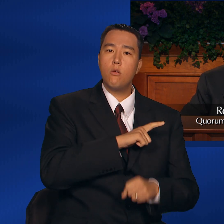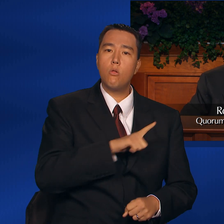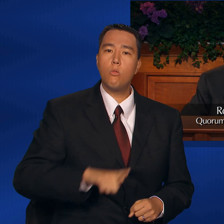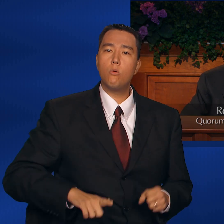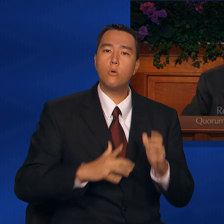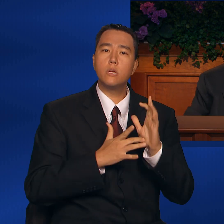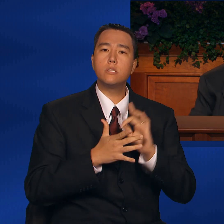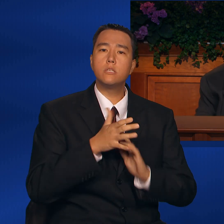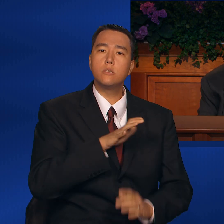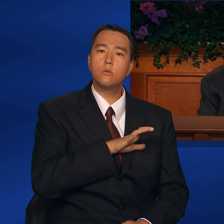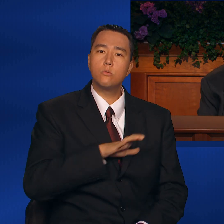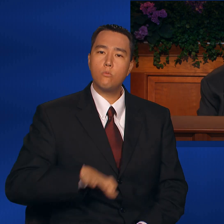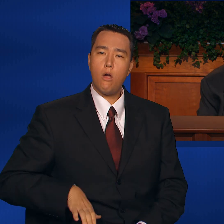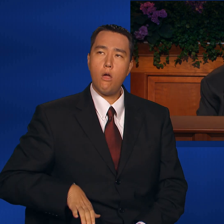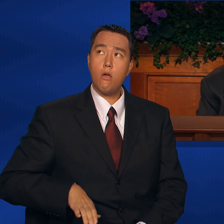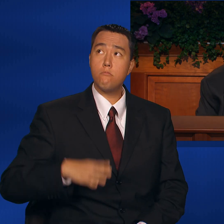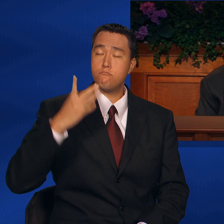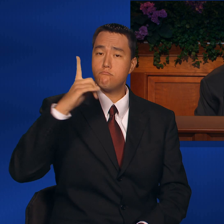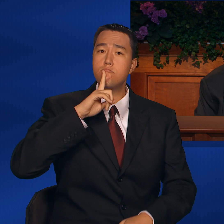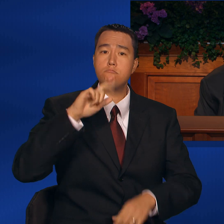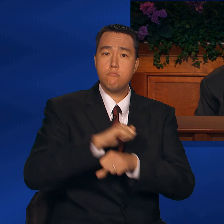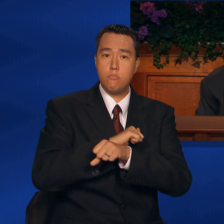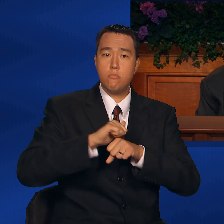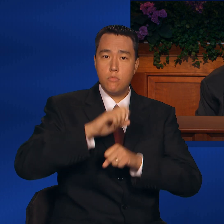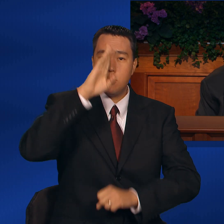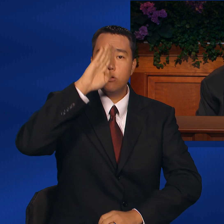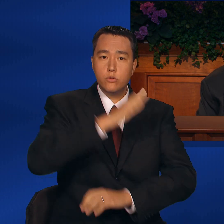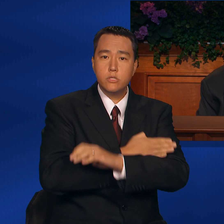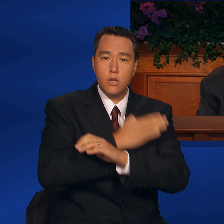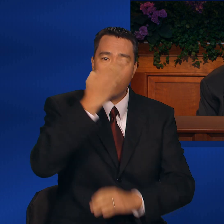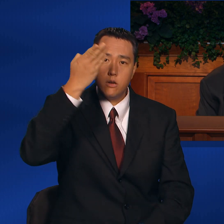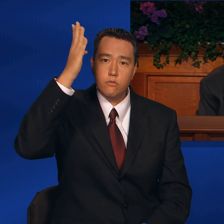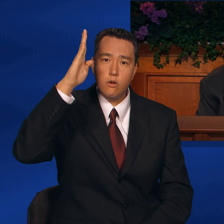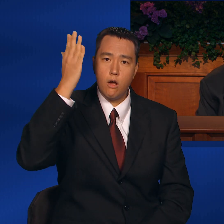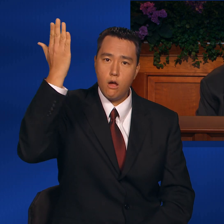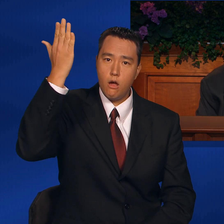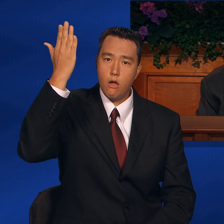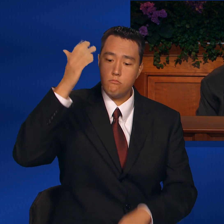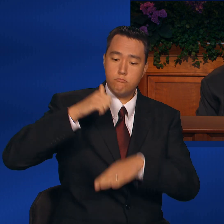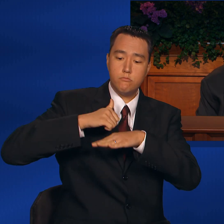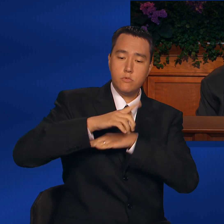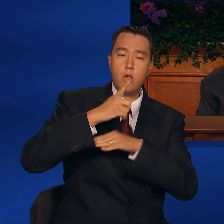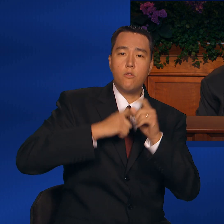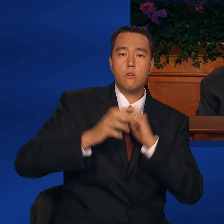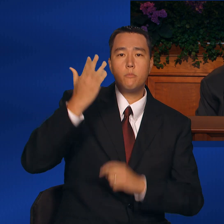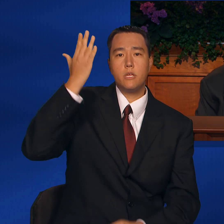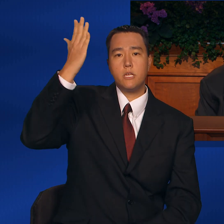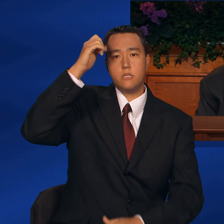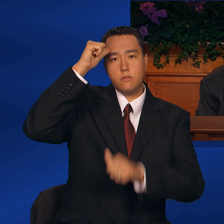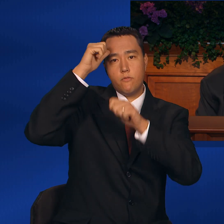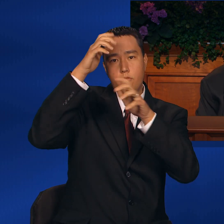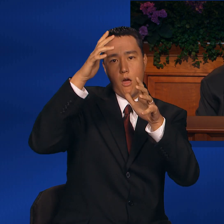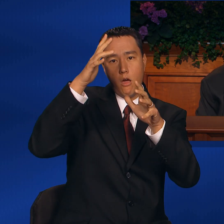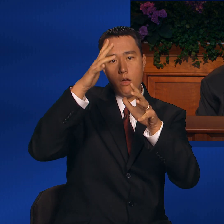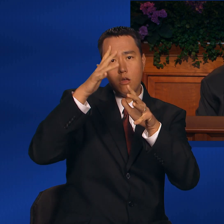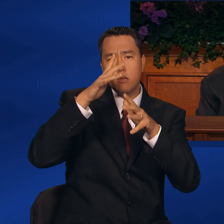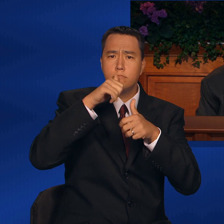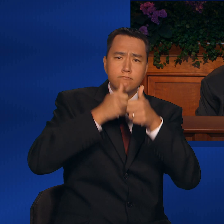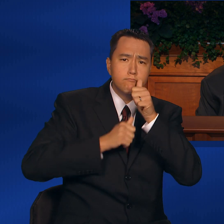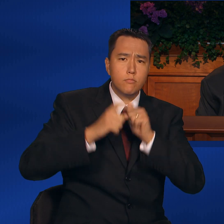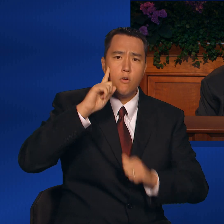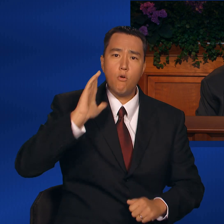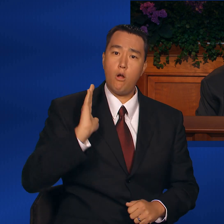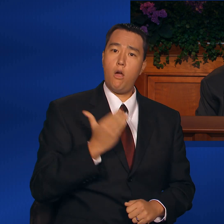that He is the literal Son of God, sent by His Father to suffer for our